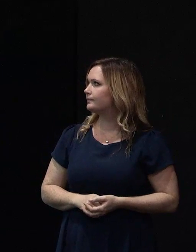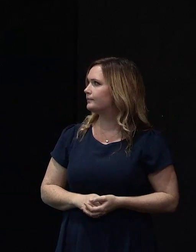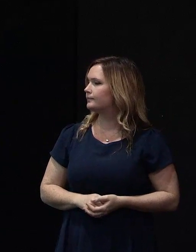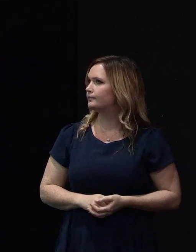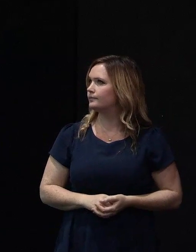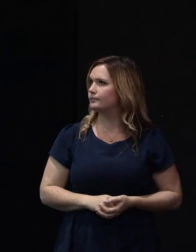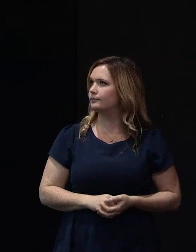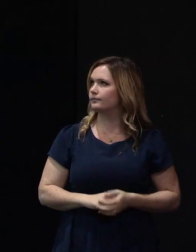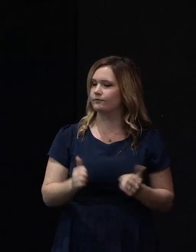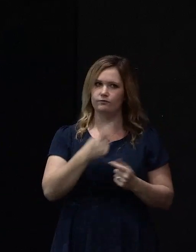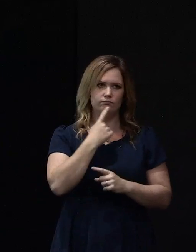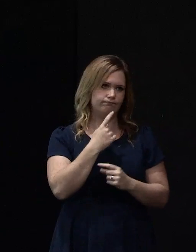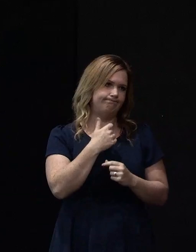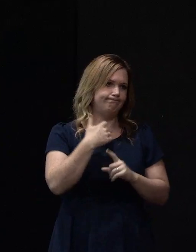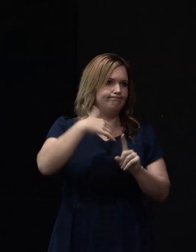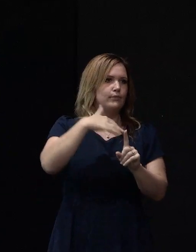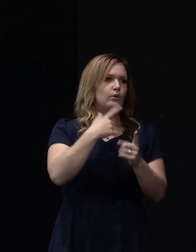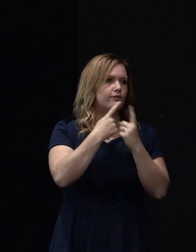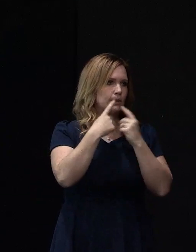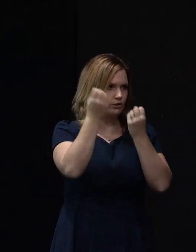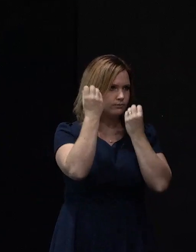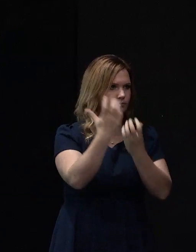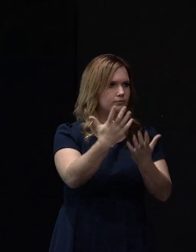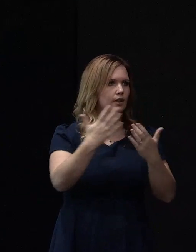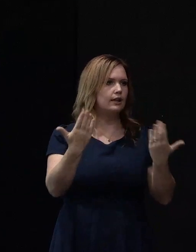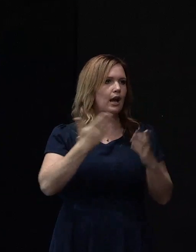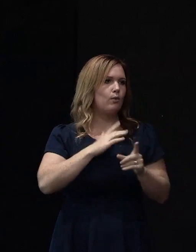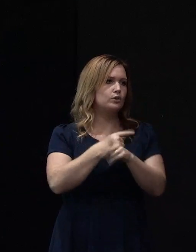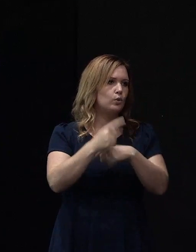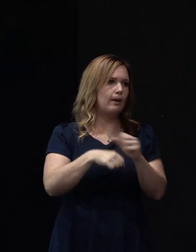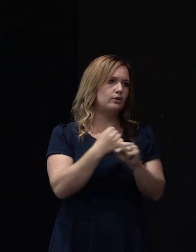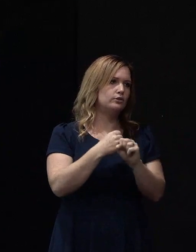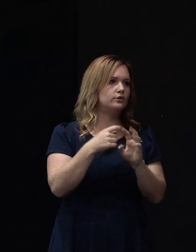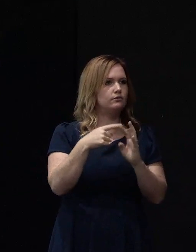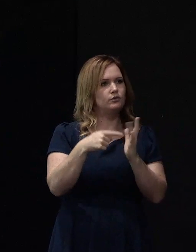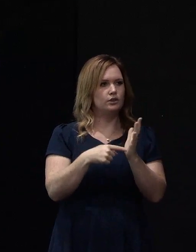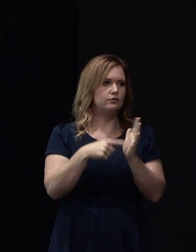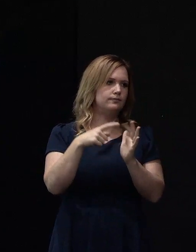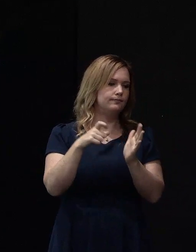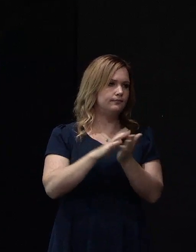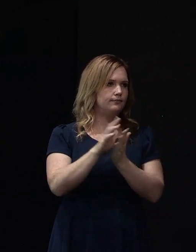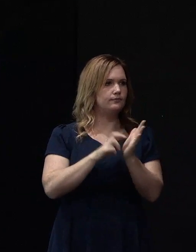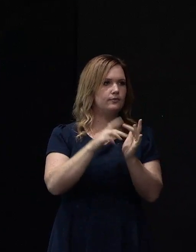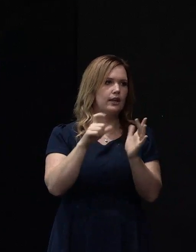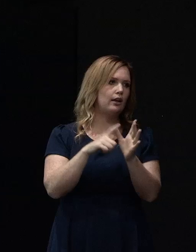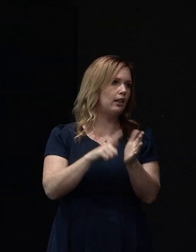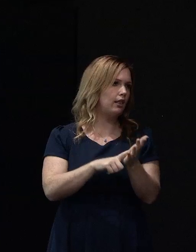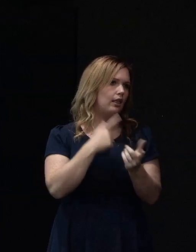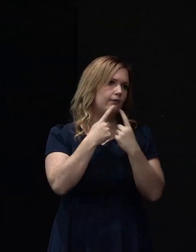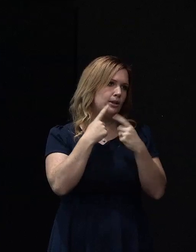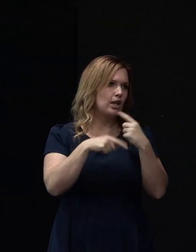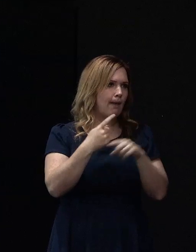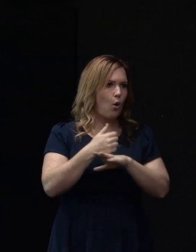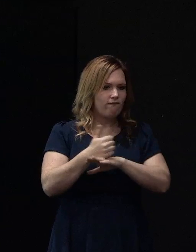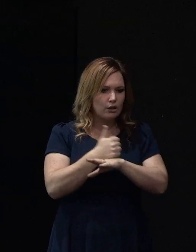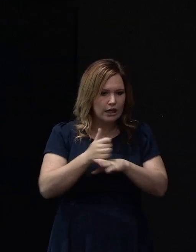So, as I say, that was a bit of background. I'll now talk a little bit more about the geotechnical aspects of particularly the foundation repair pilot